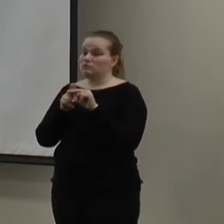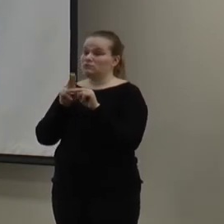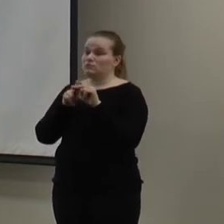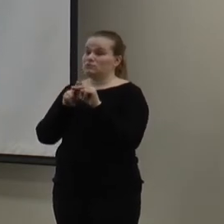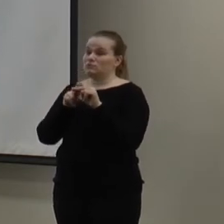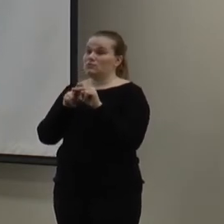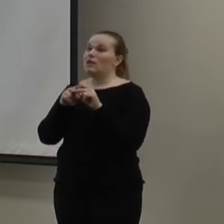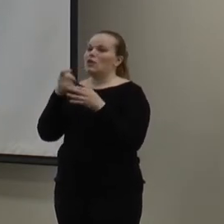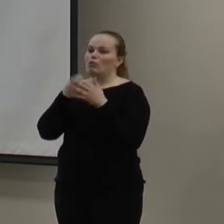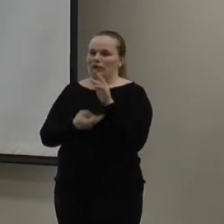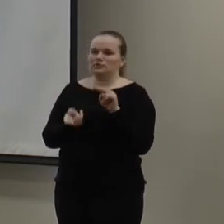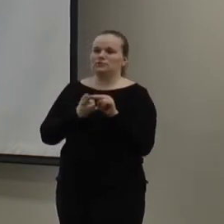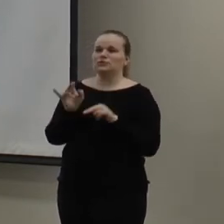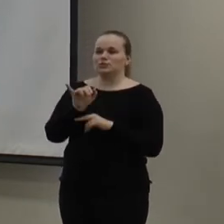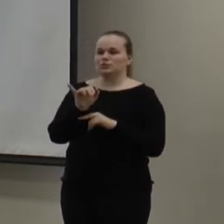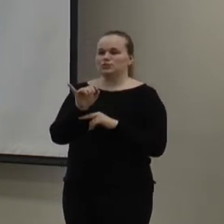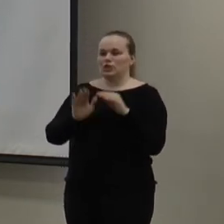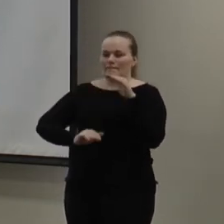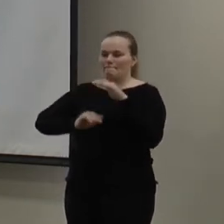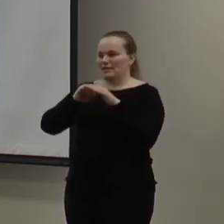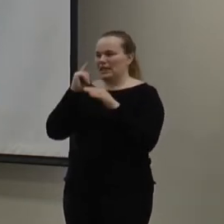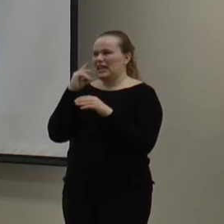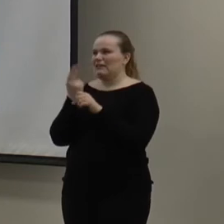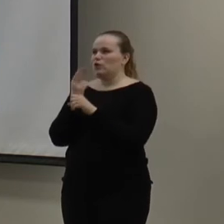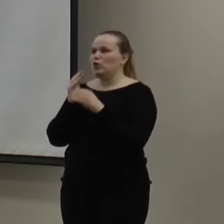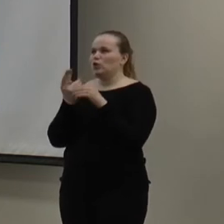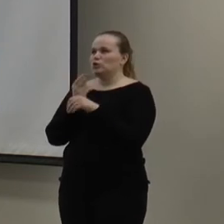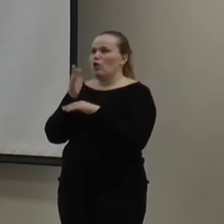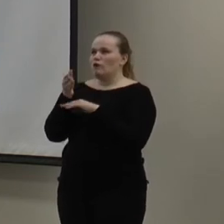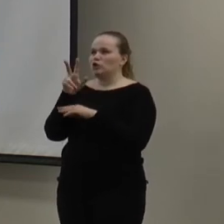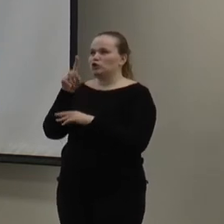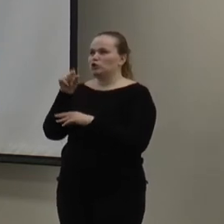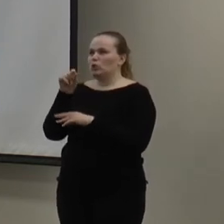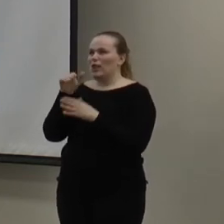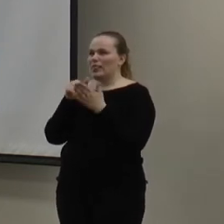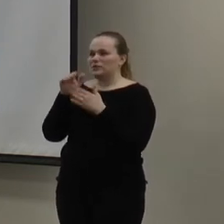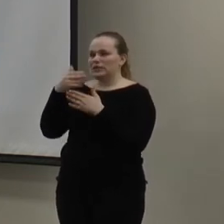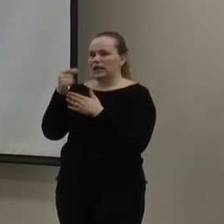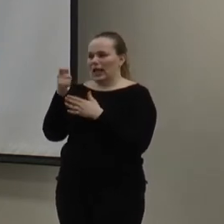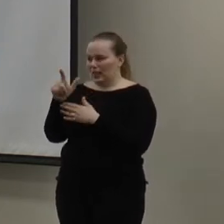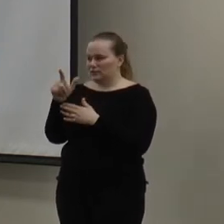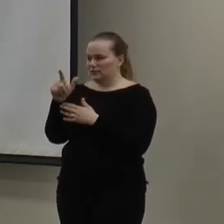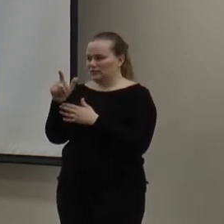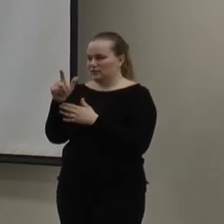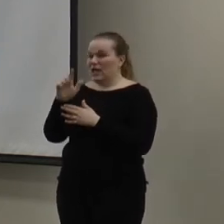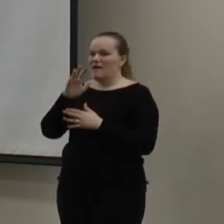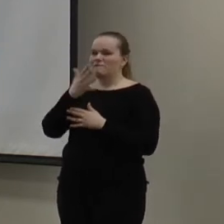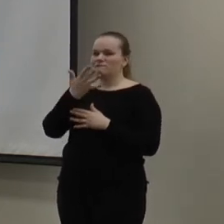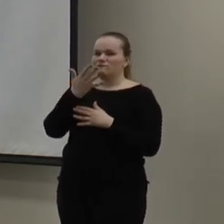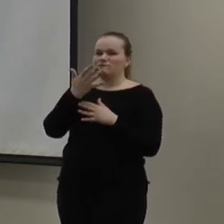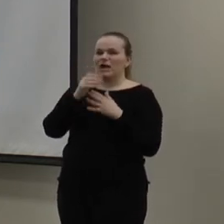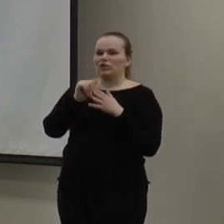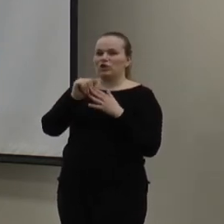increases as well. So, that the max would be, if you're using over 20,000 gallons, $5.60